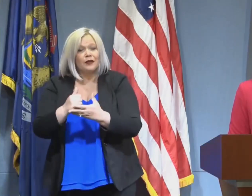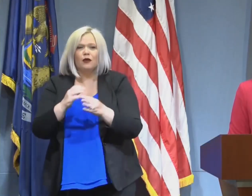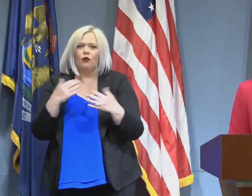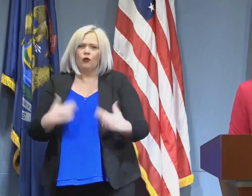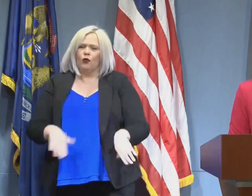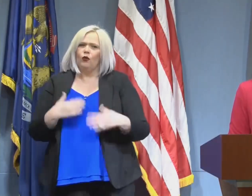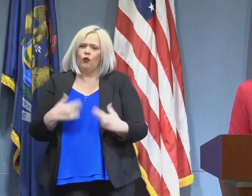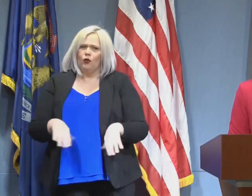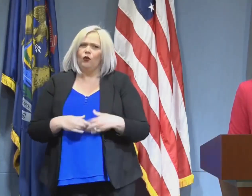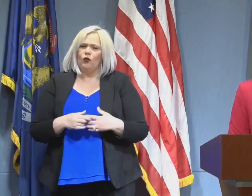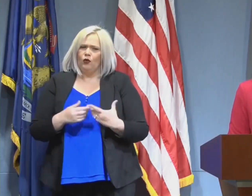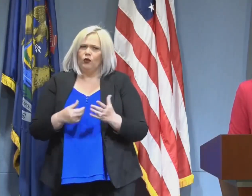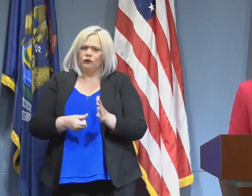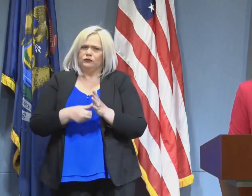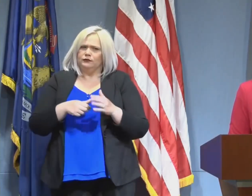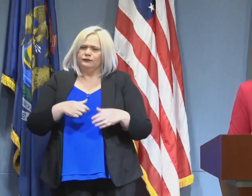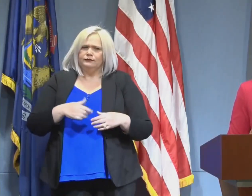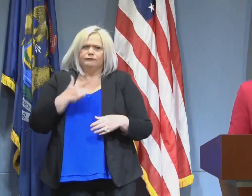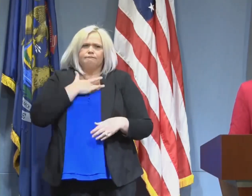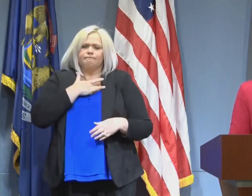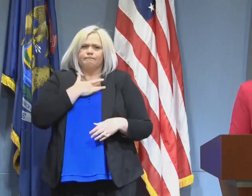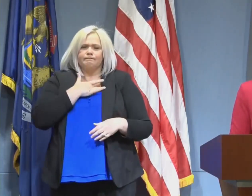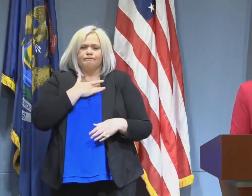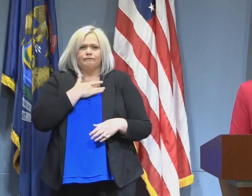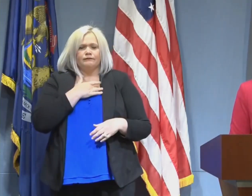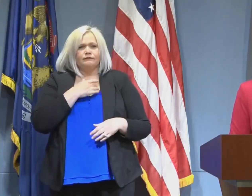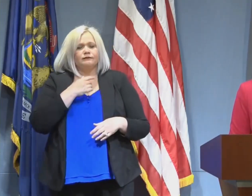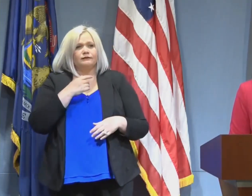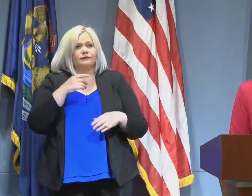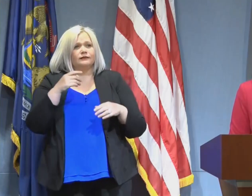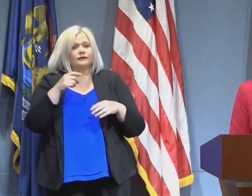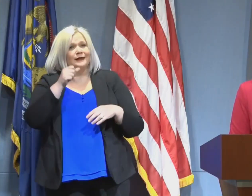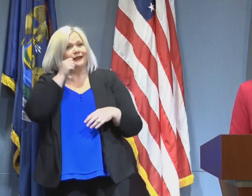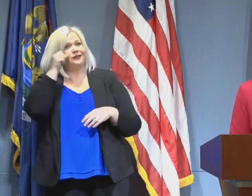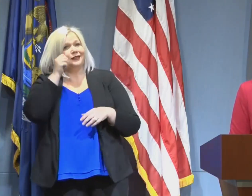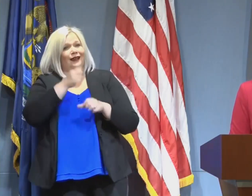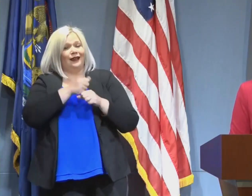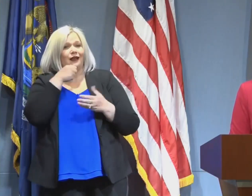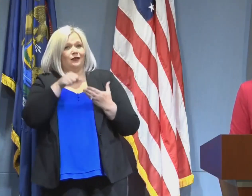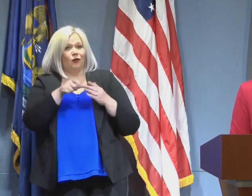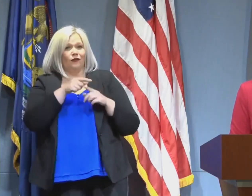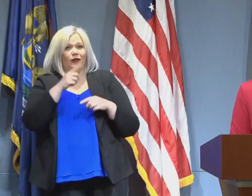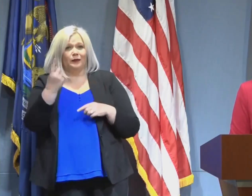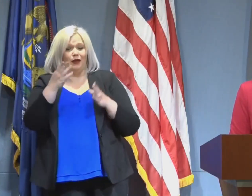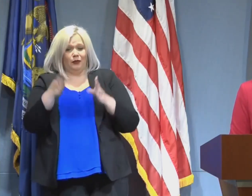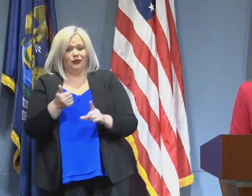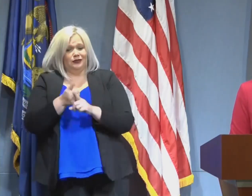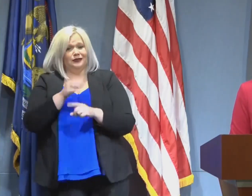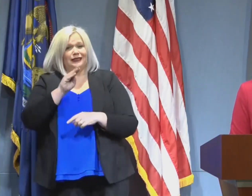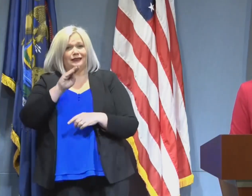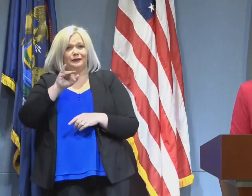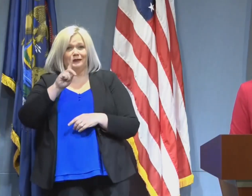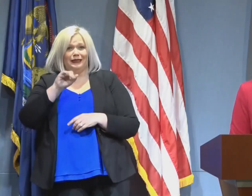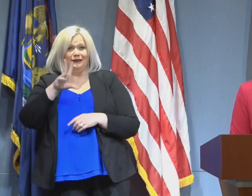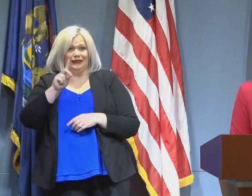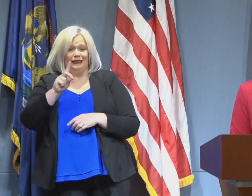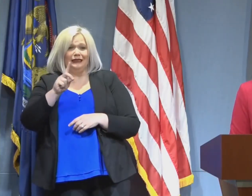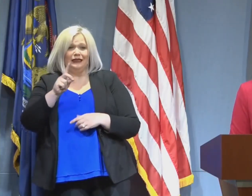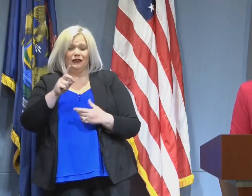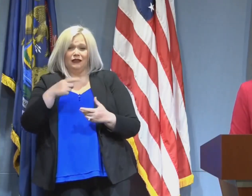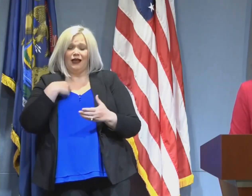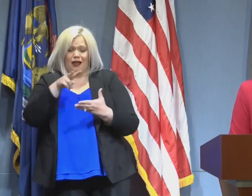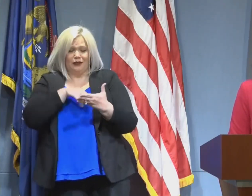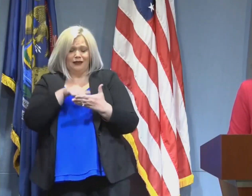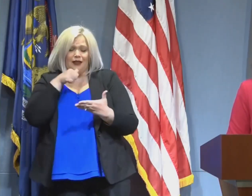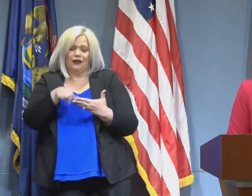a note from someone in Midland that was just generally supportive and I just really was very moved by